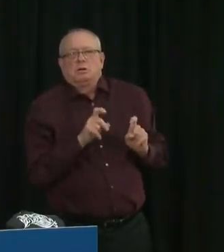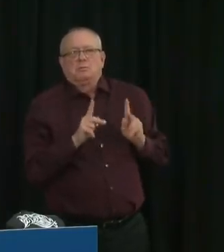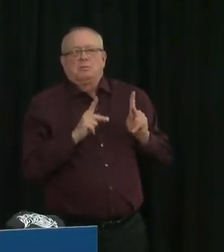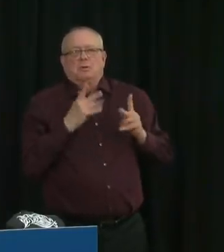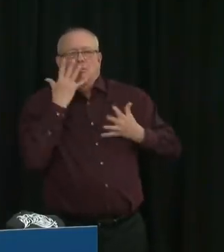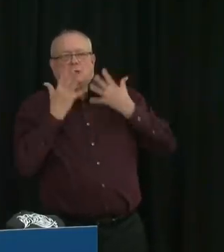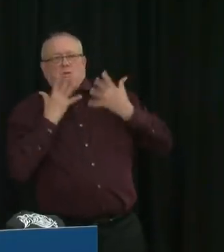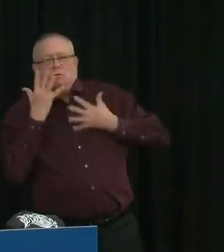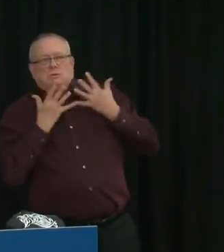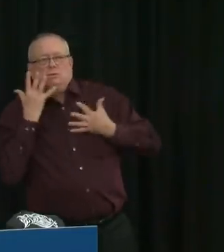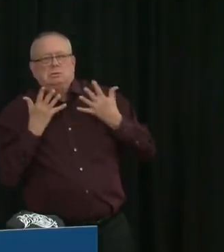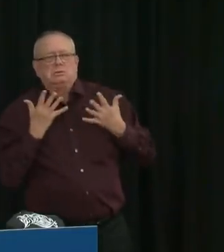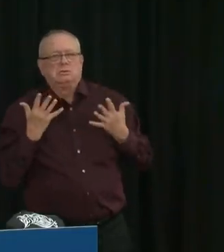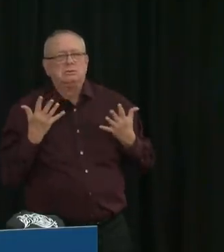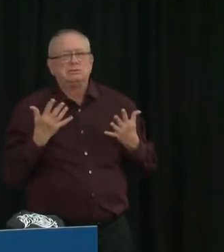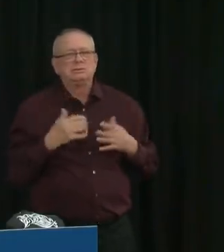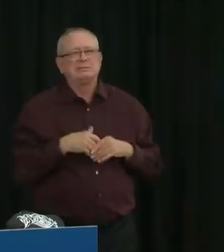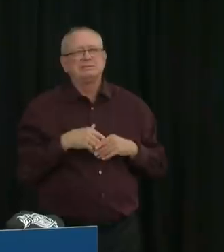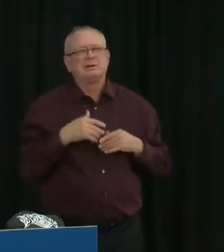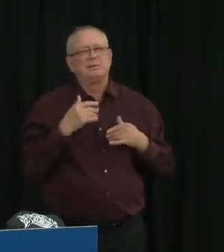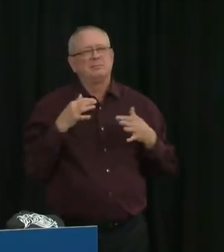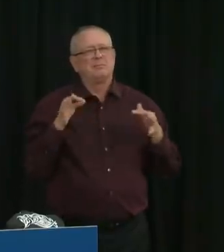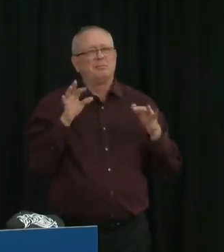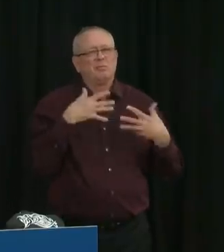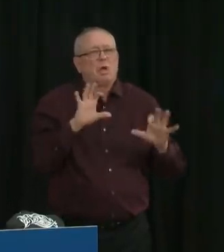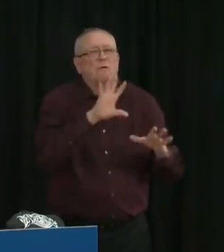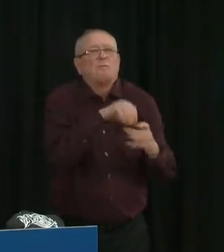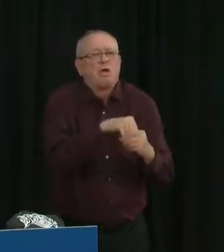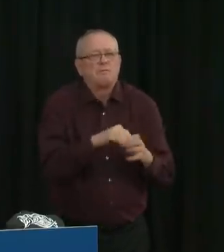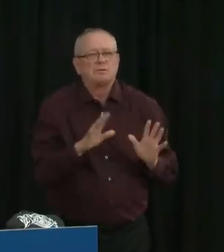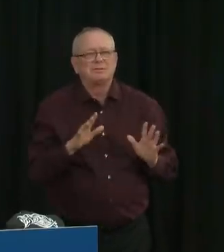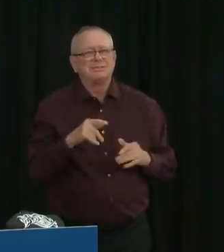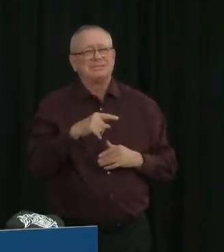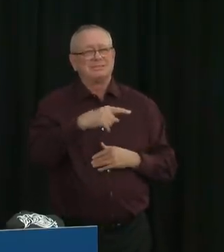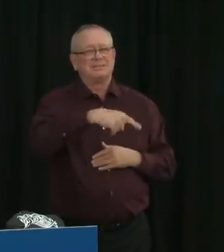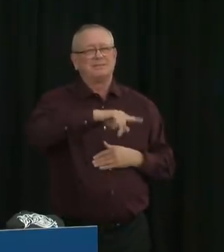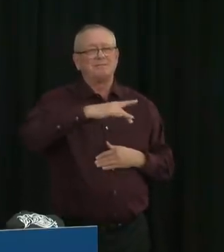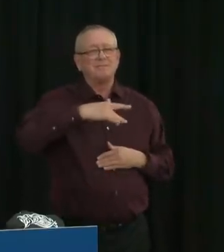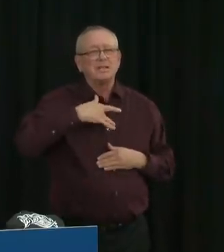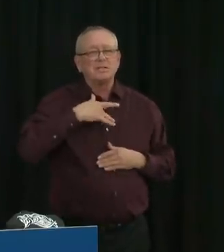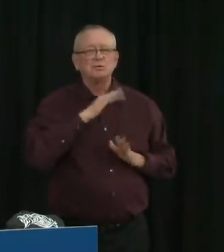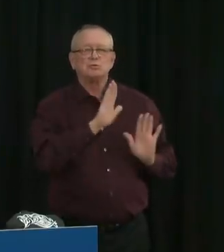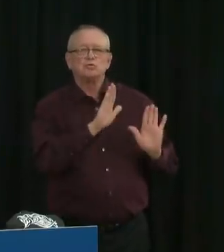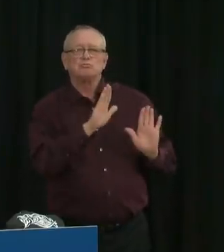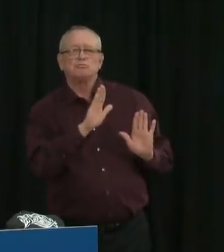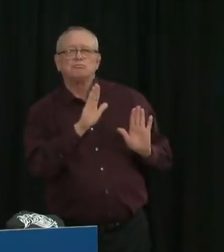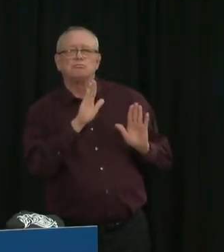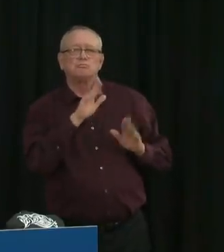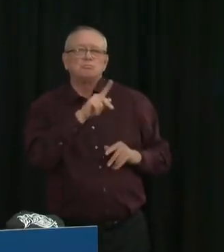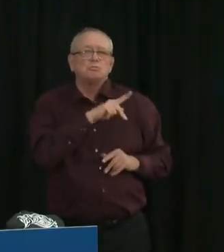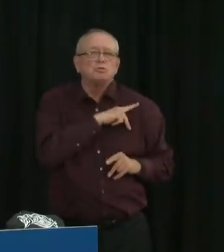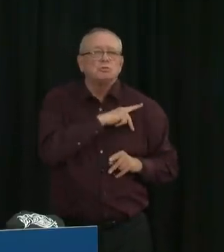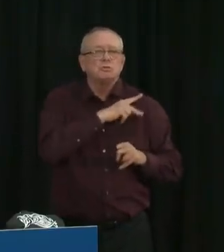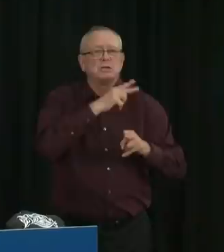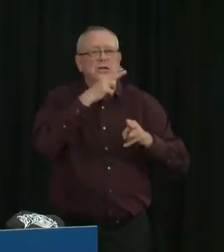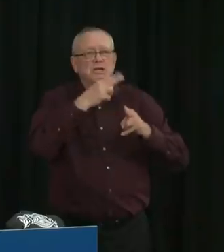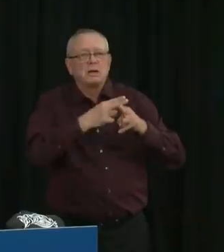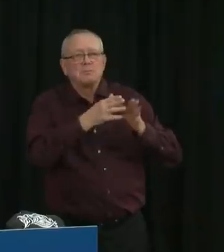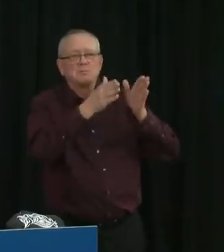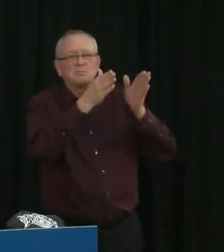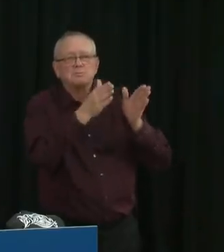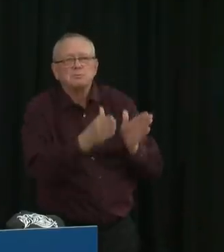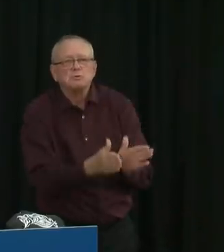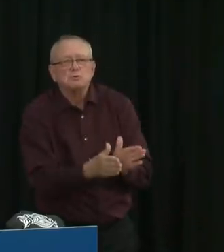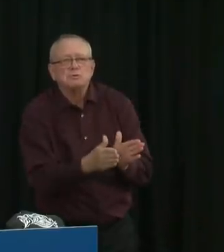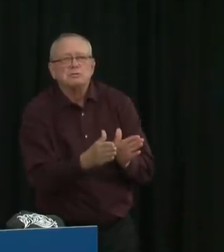reluctant to participate in contact tracing if they feel that details that might personally identify them are going to be posted online. So